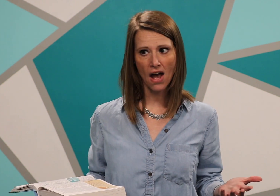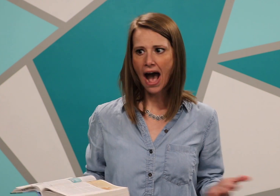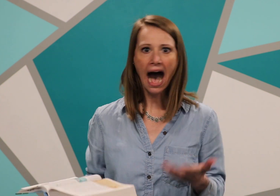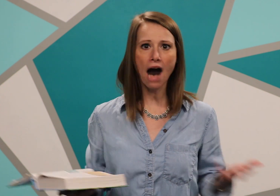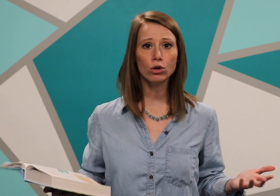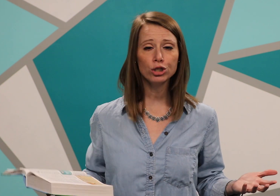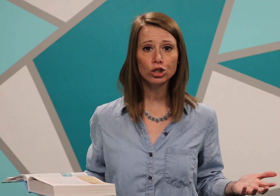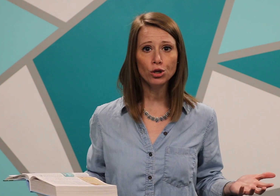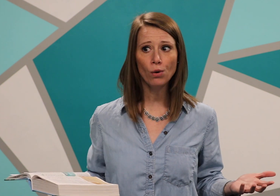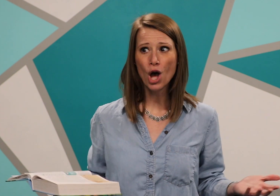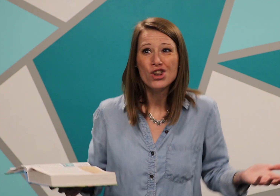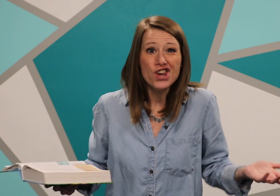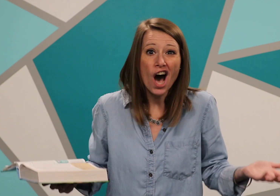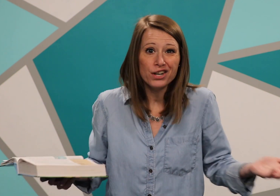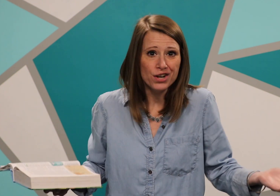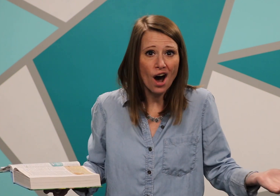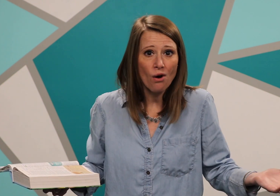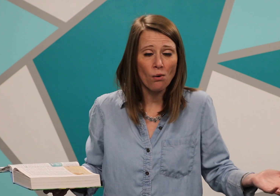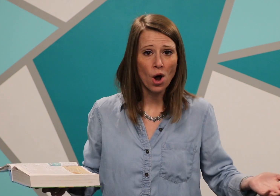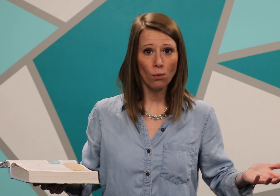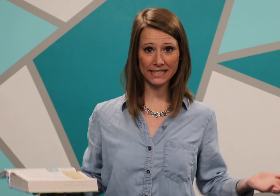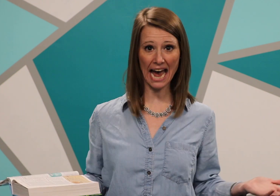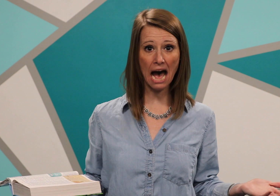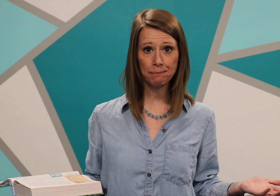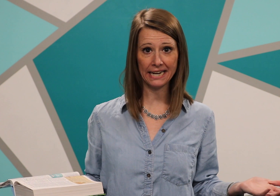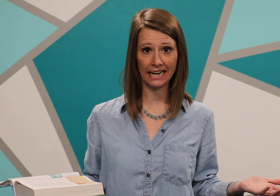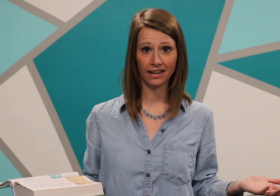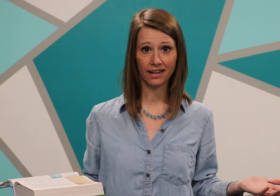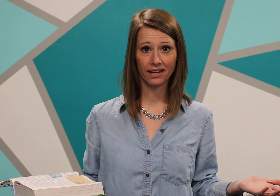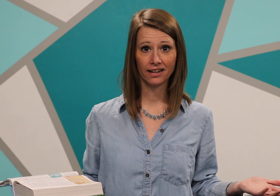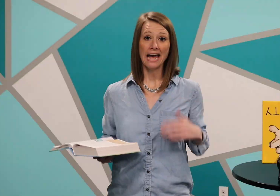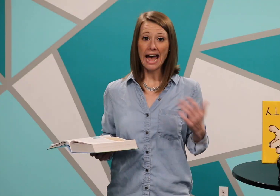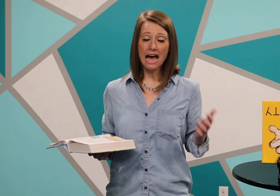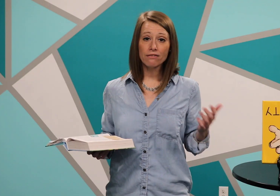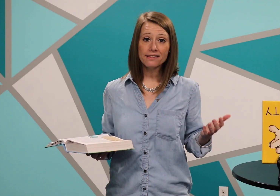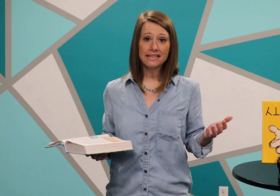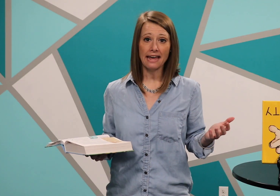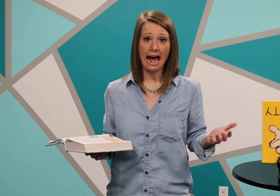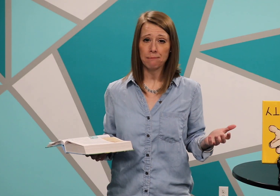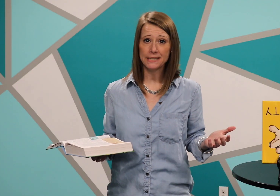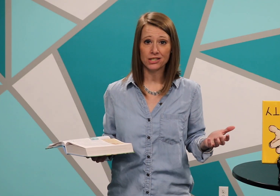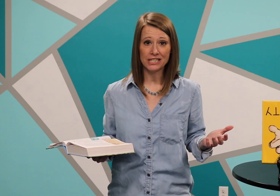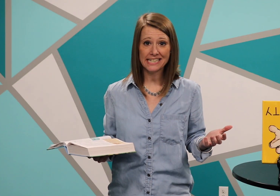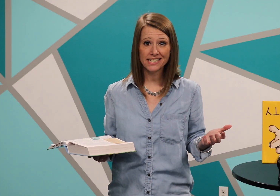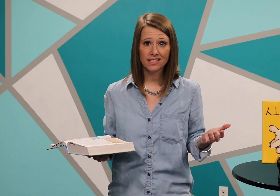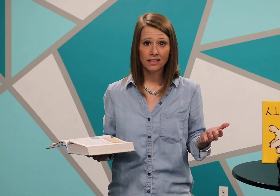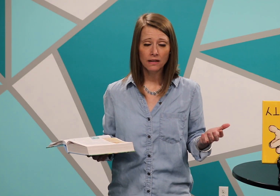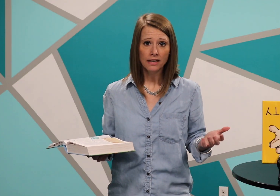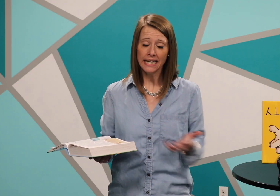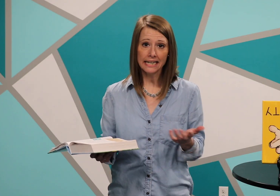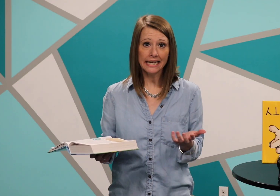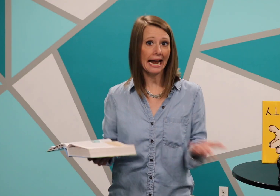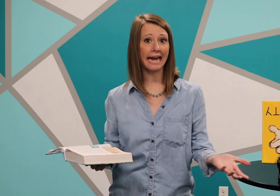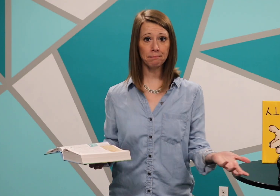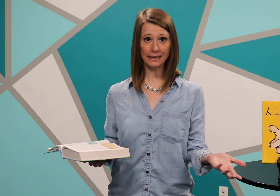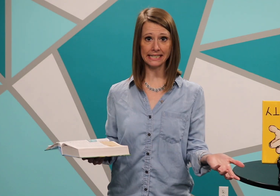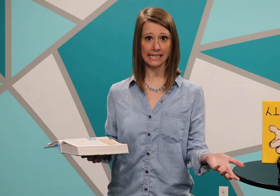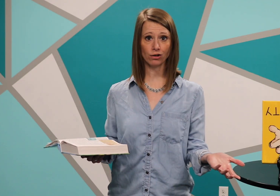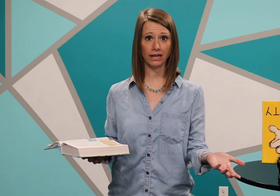How could you not know what's happening? Everything that happened to Jesus, it hadn't been a secret.